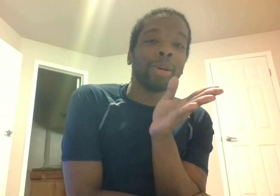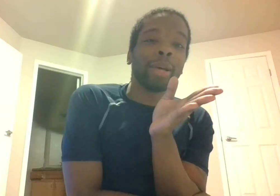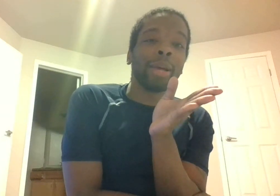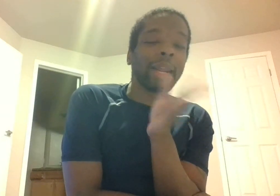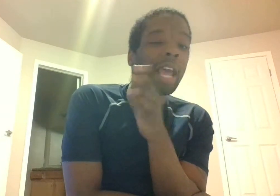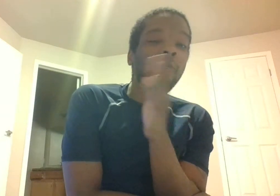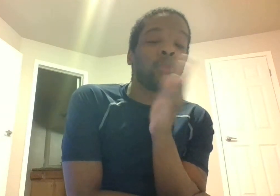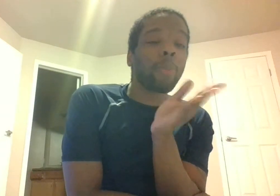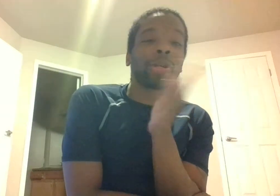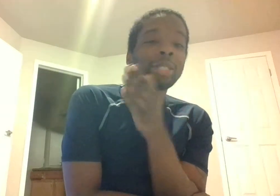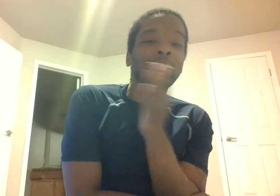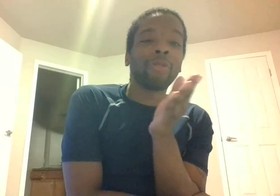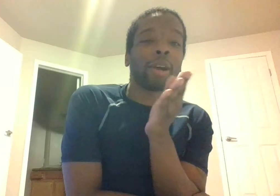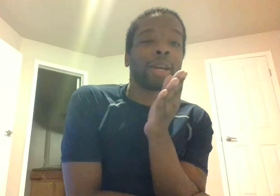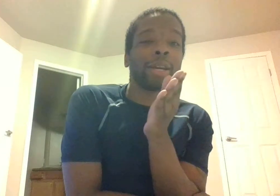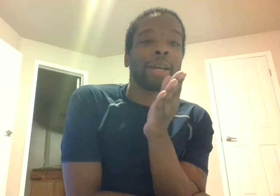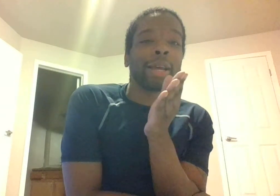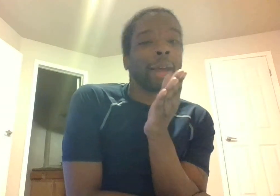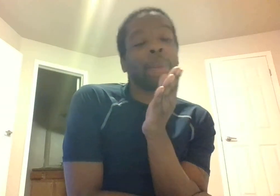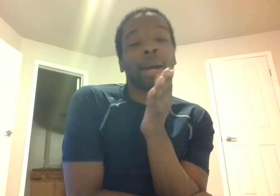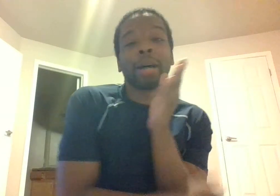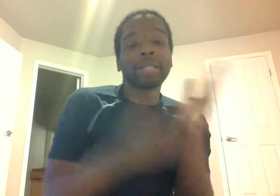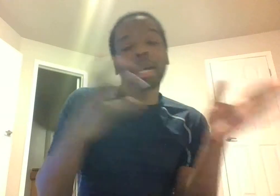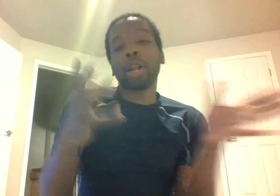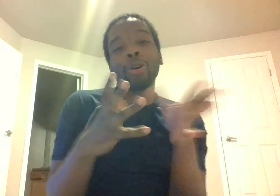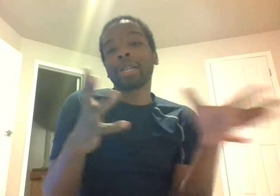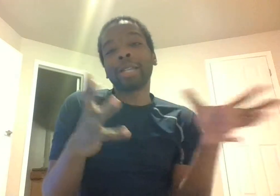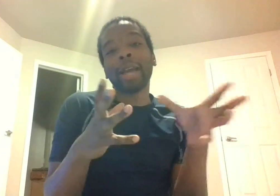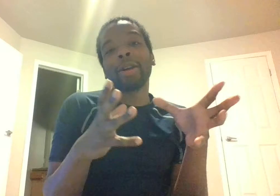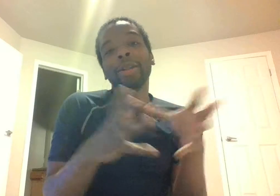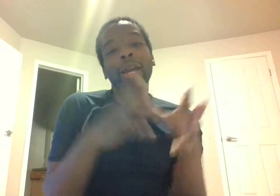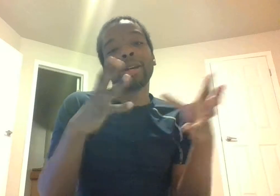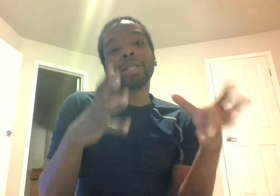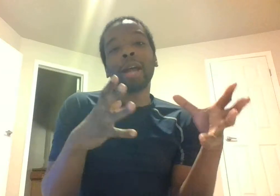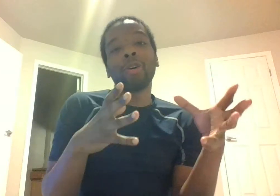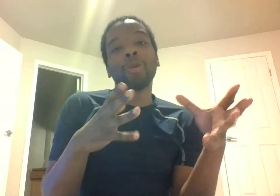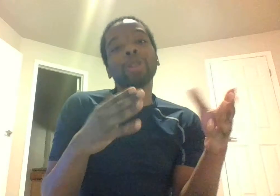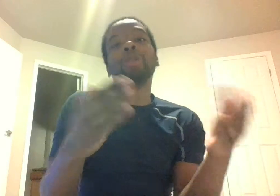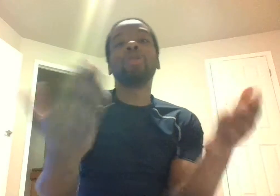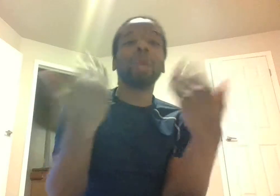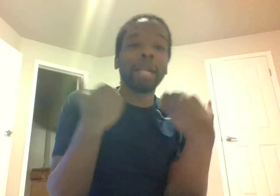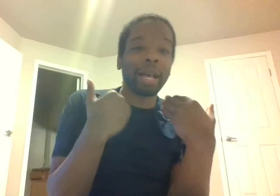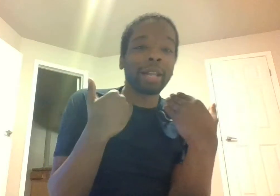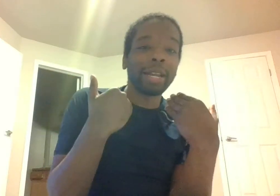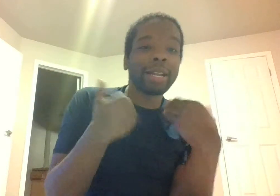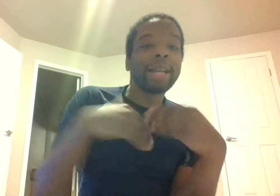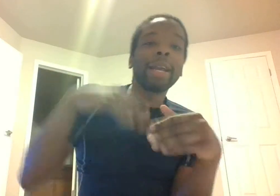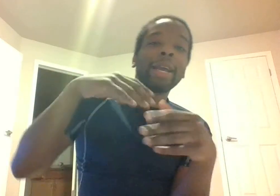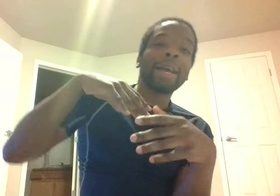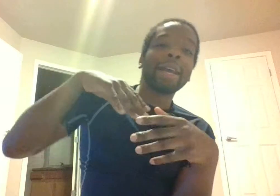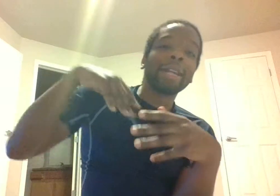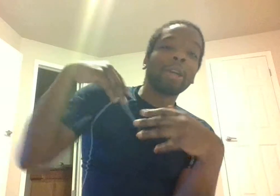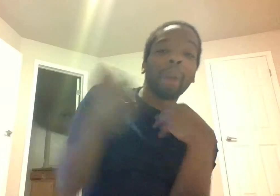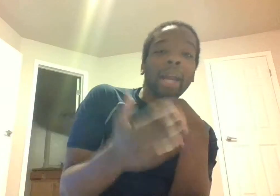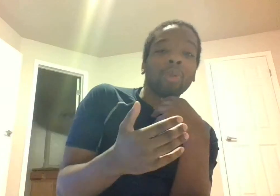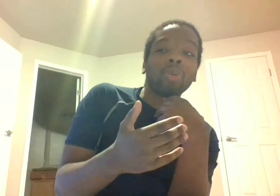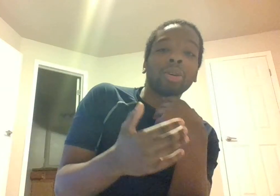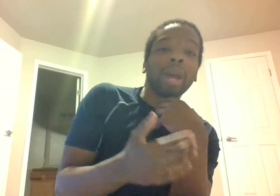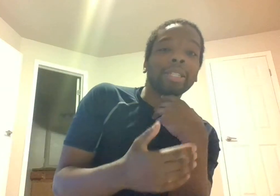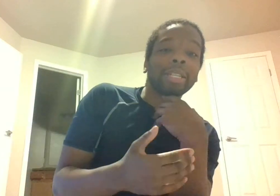and every one person does fart and because it's a closed container the air is not going away so you inhaling it and your body will digest